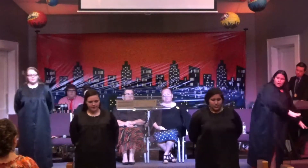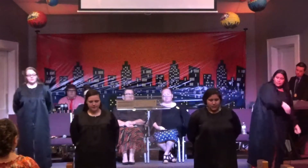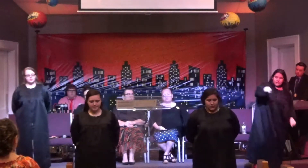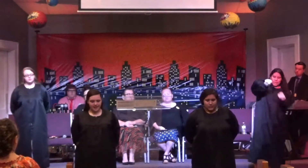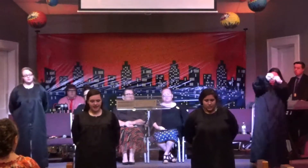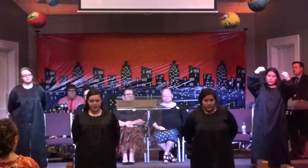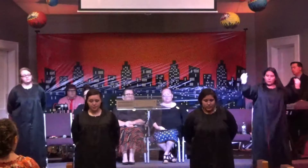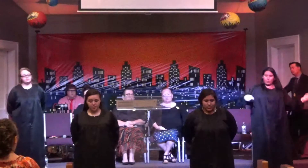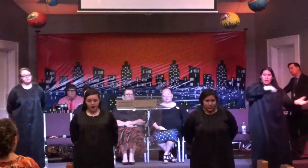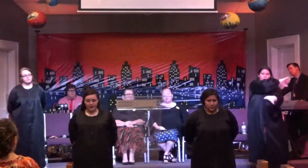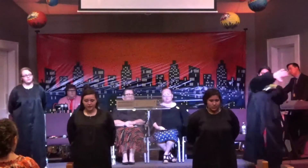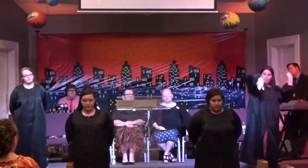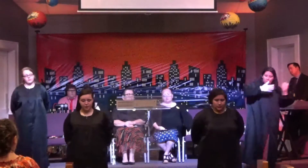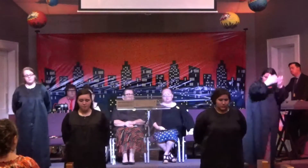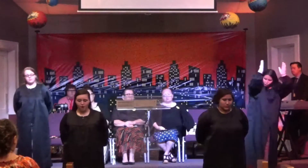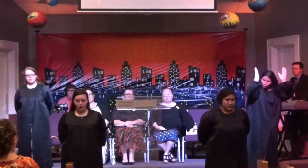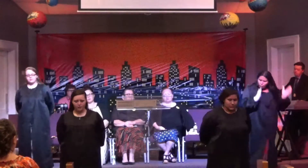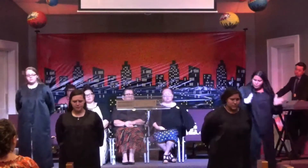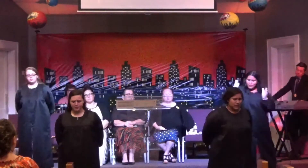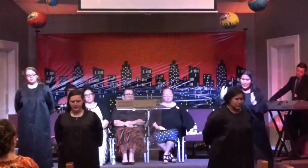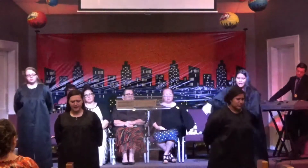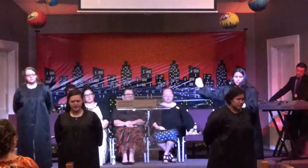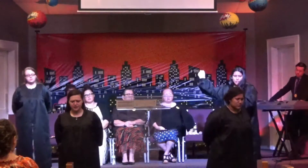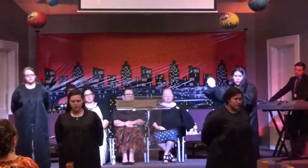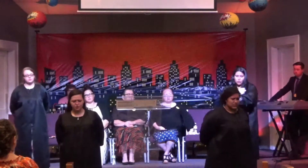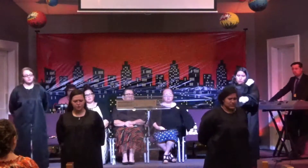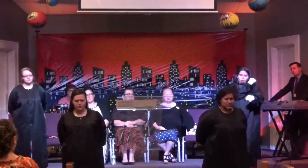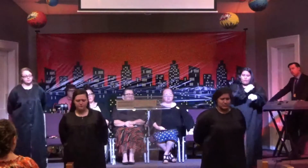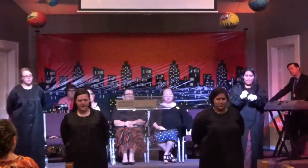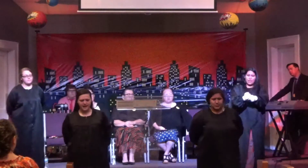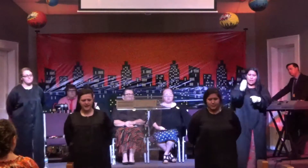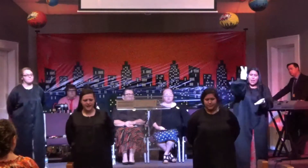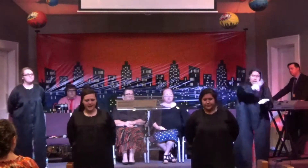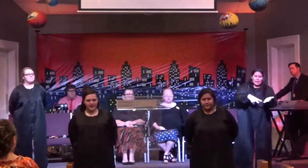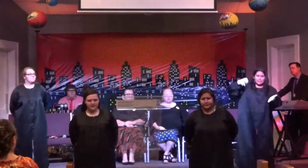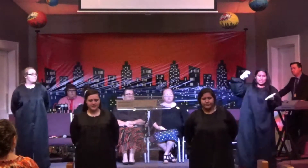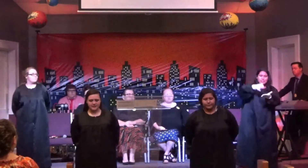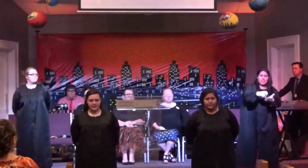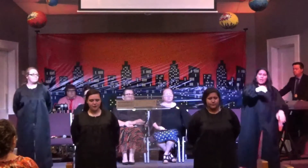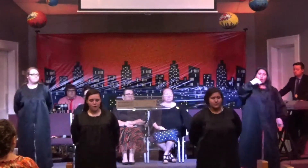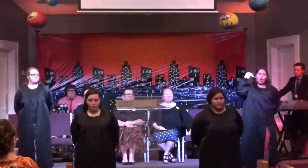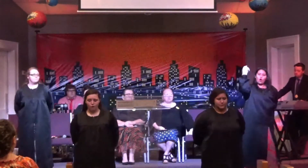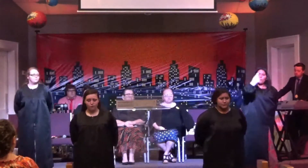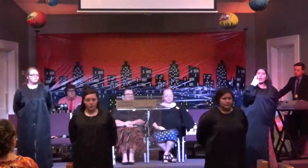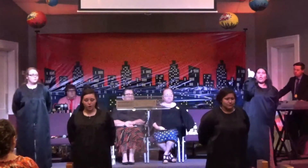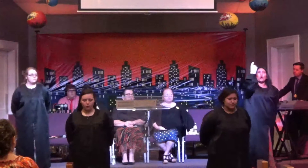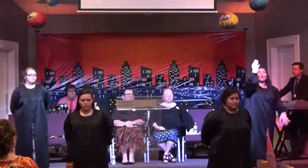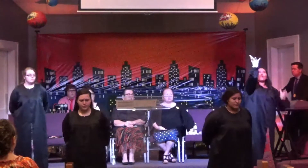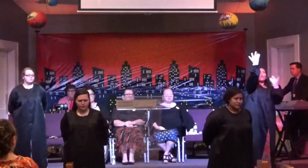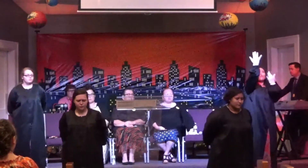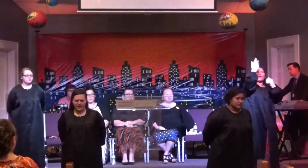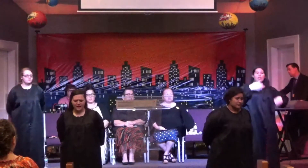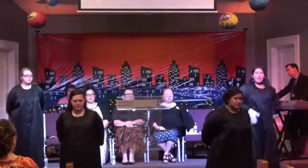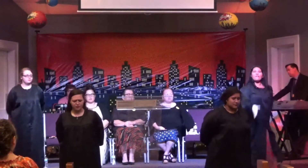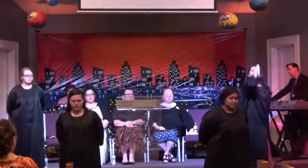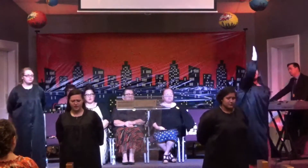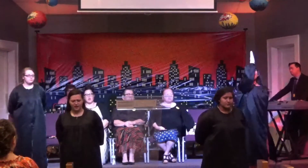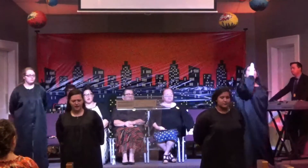Take a break from all the plans that you have made And sit at home alone and wait for God